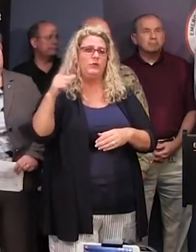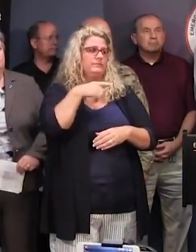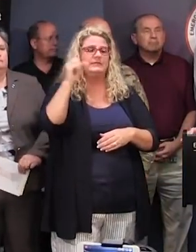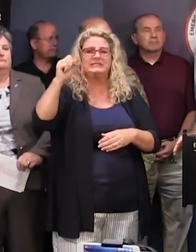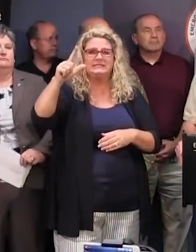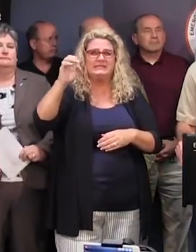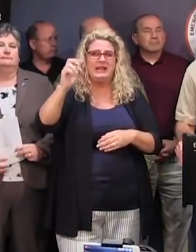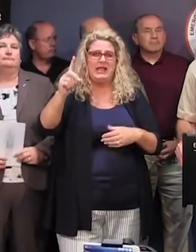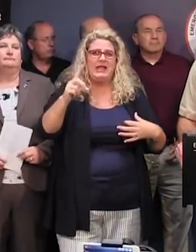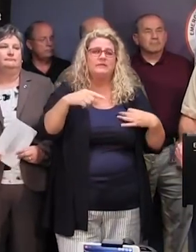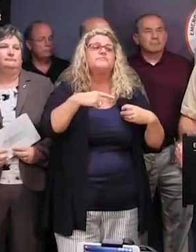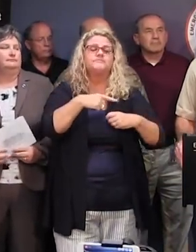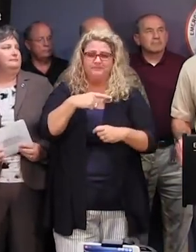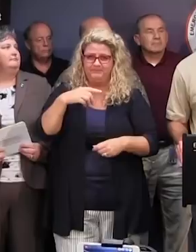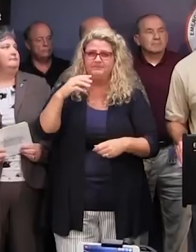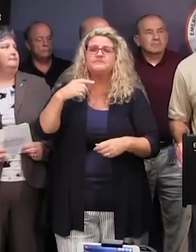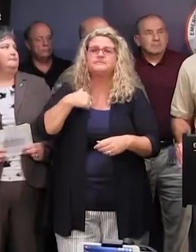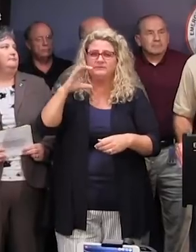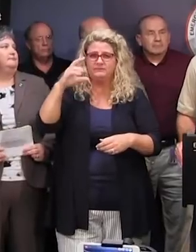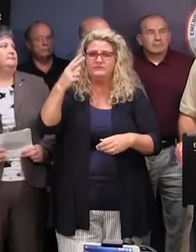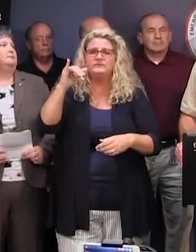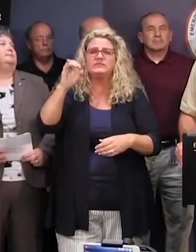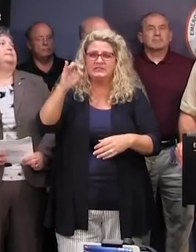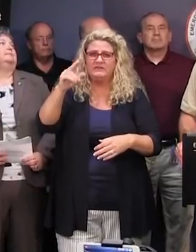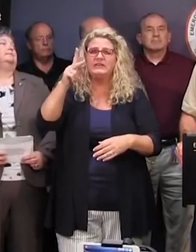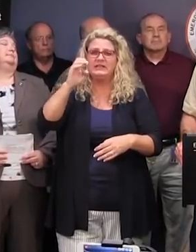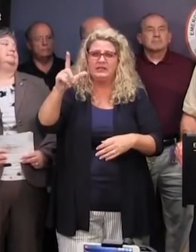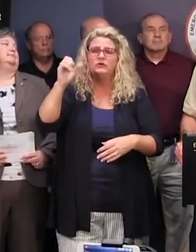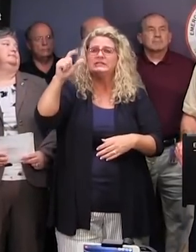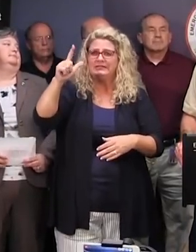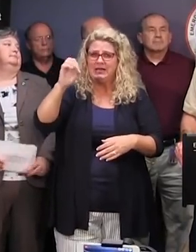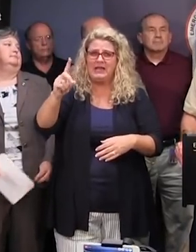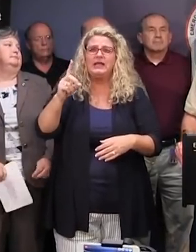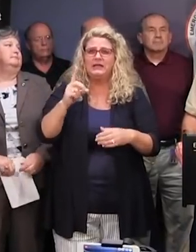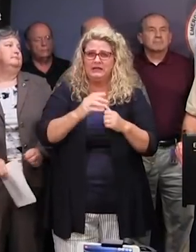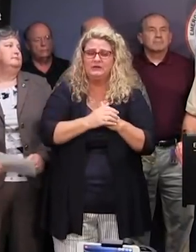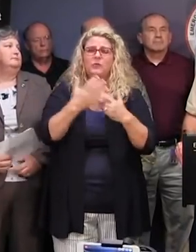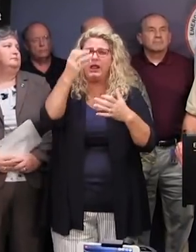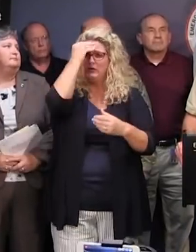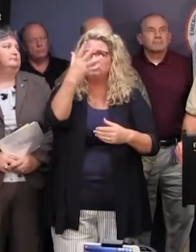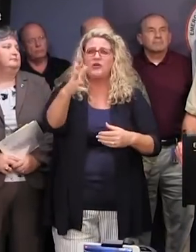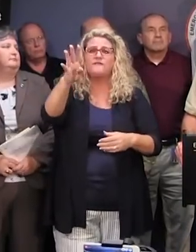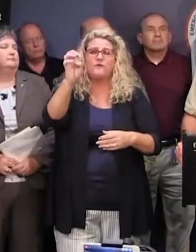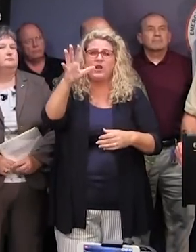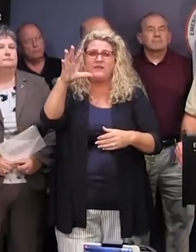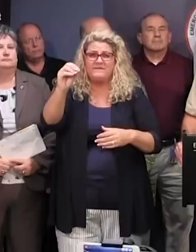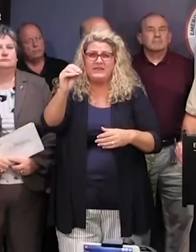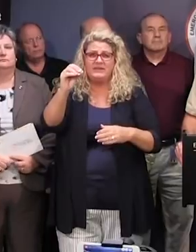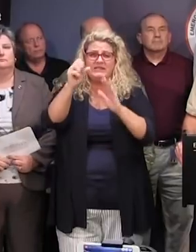Thank you, Governor. Chief Keel, SLED, I just want to let you know that there are 450